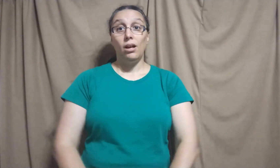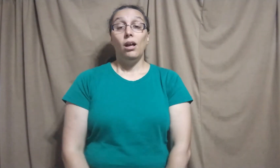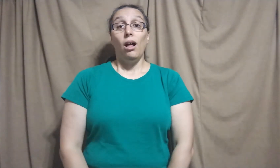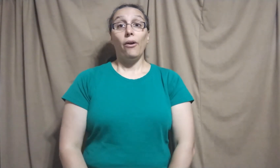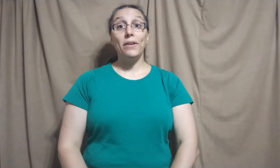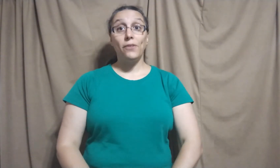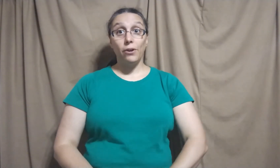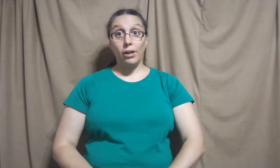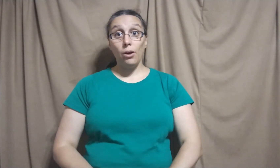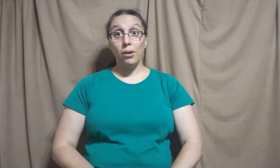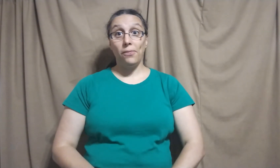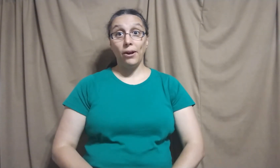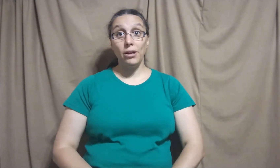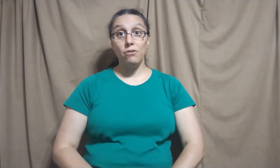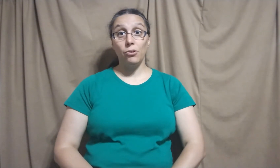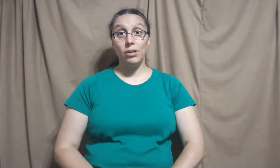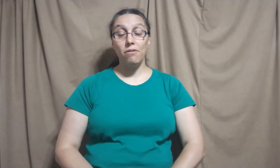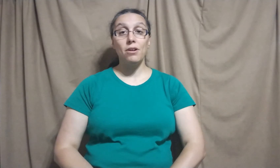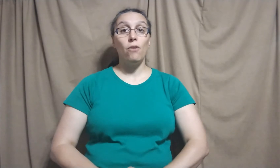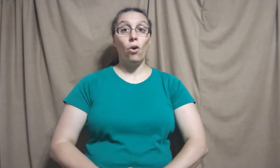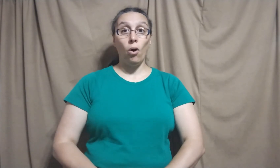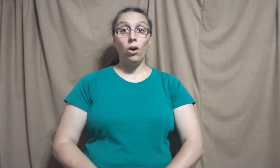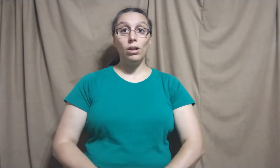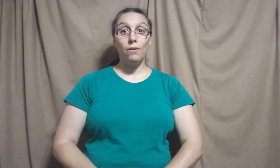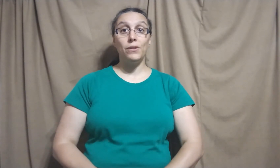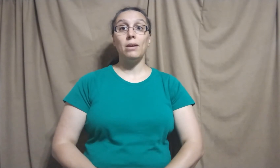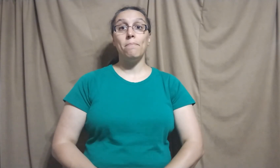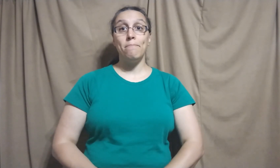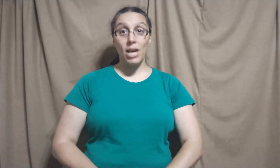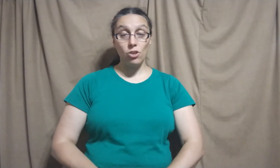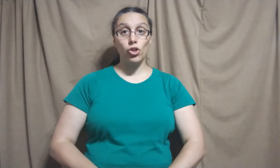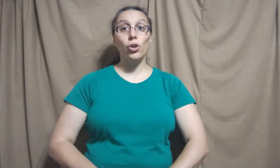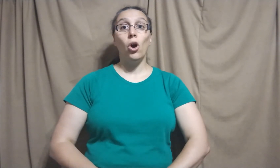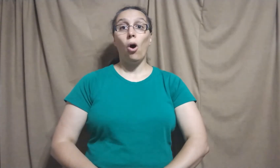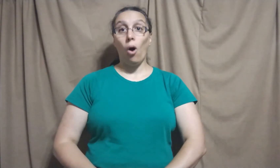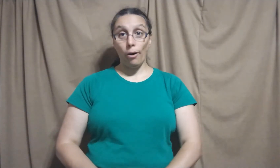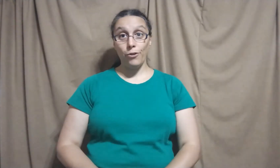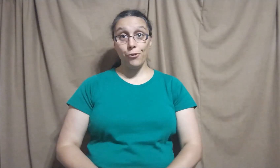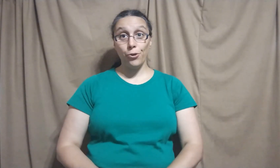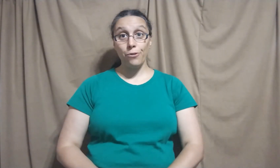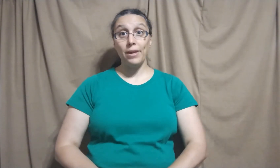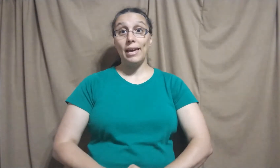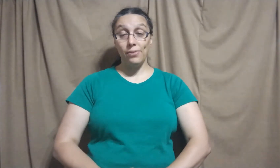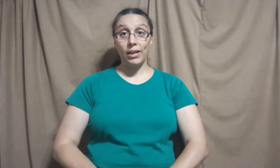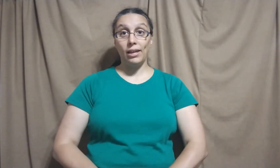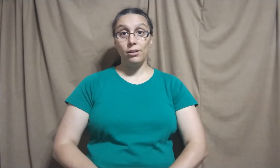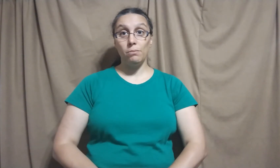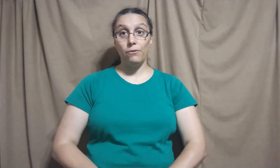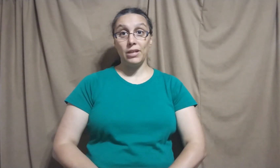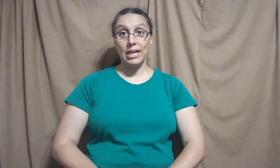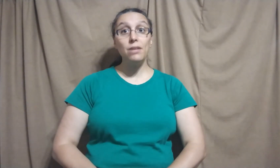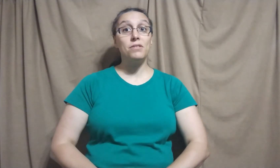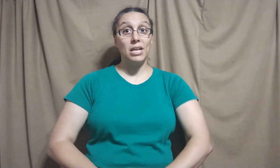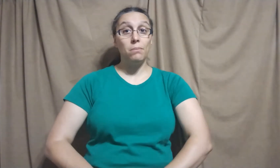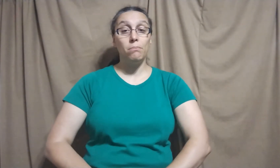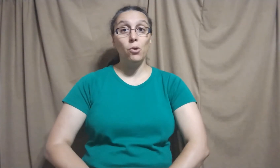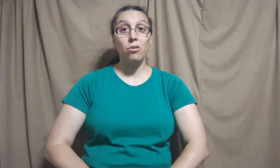All right, there you go. There is your list of all of the major officers in the Kingdom of the East in most